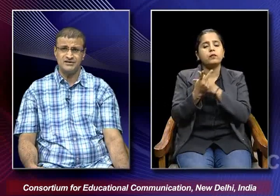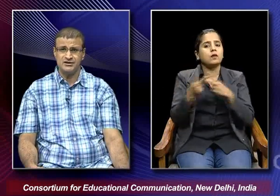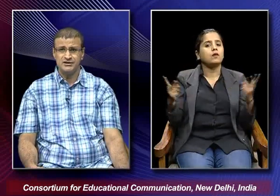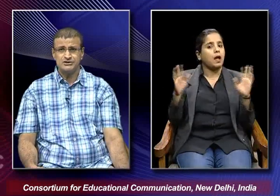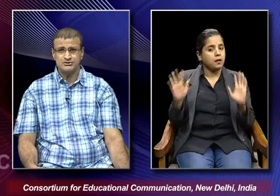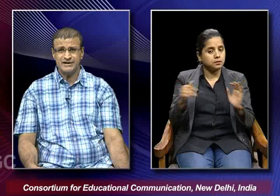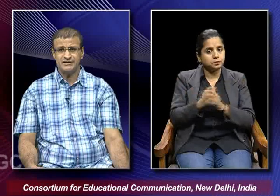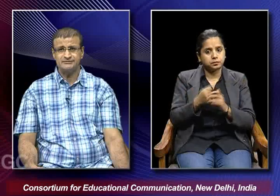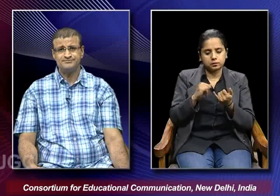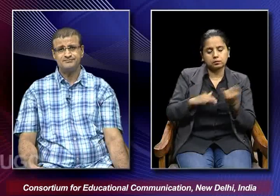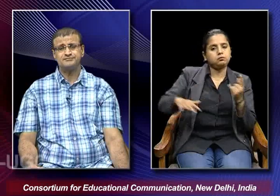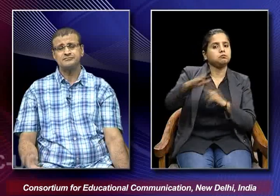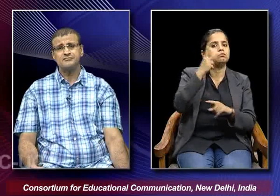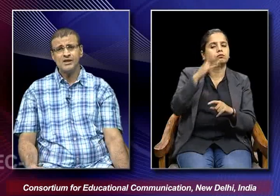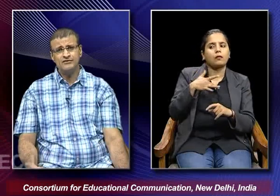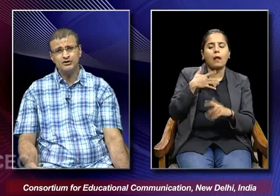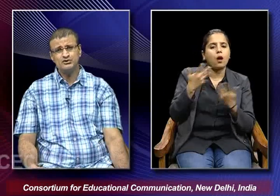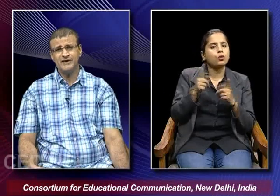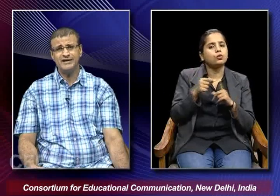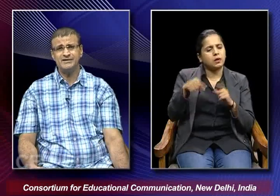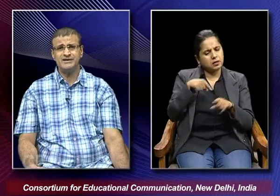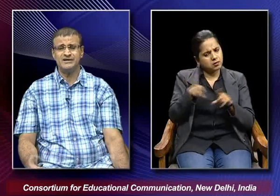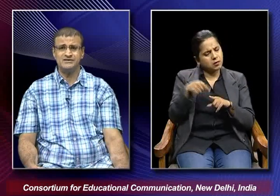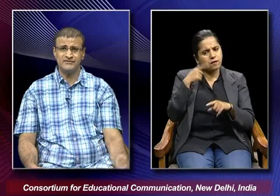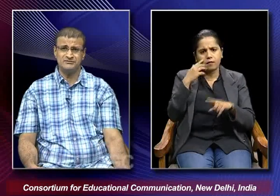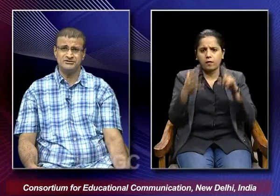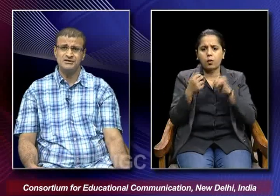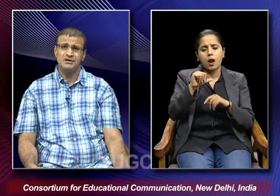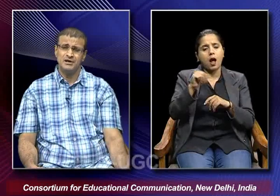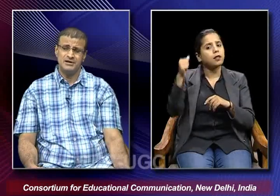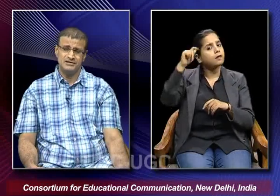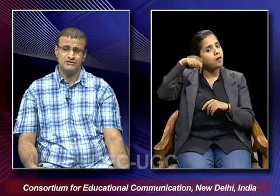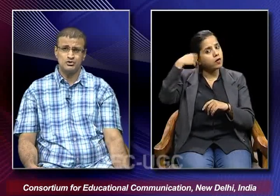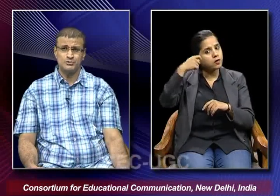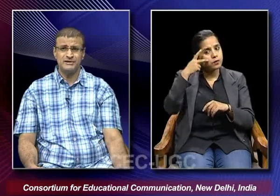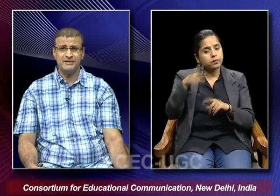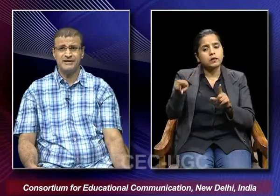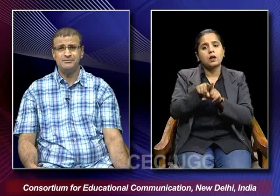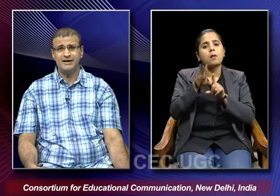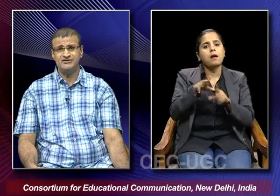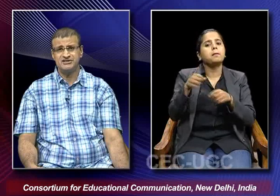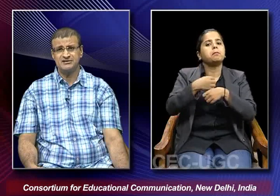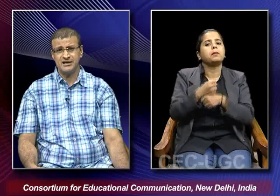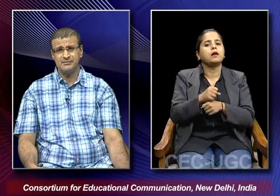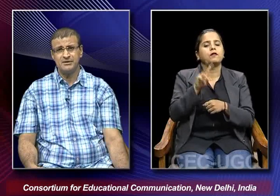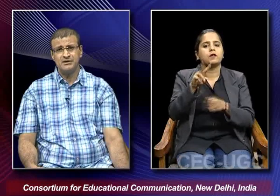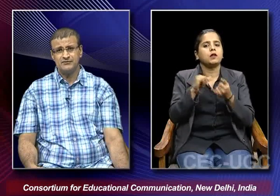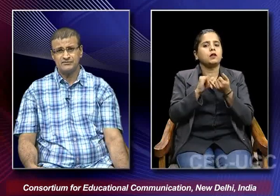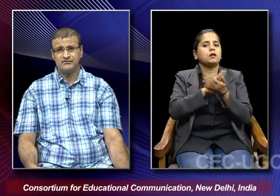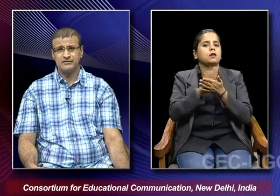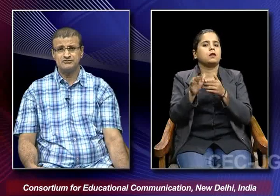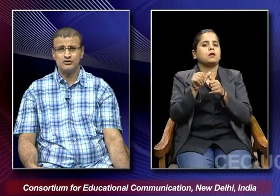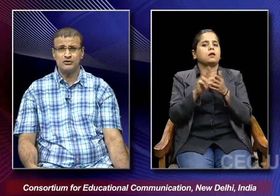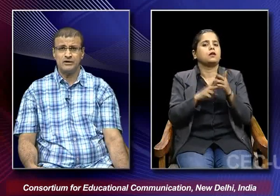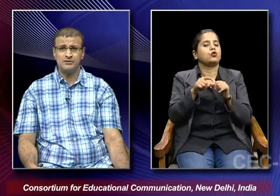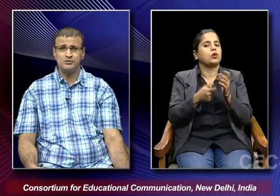in the society we also find that other films they were also being made by v shantaram one of